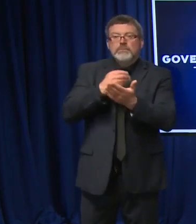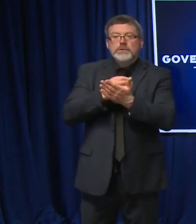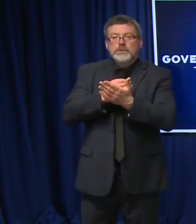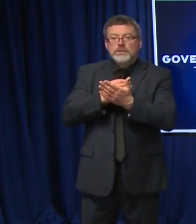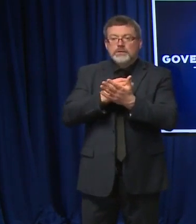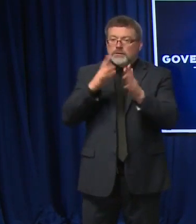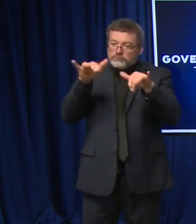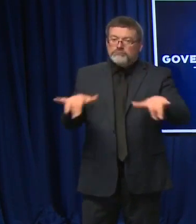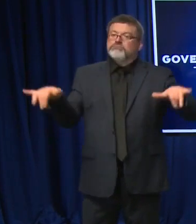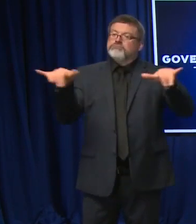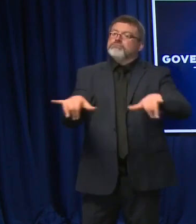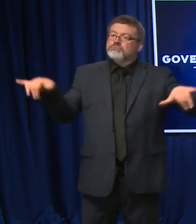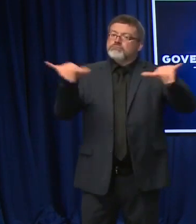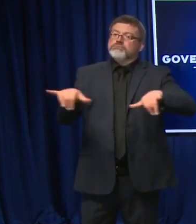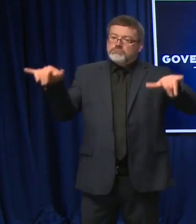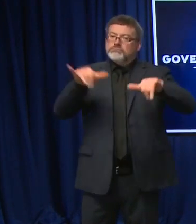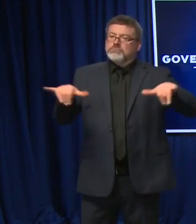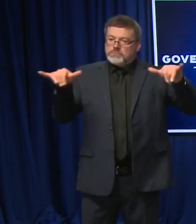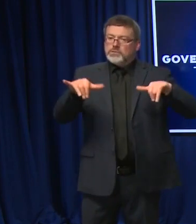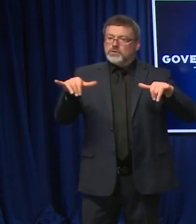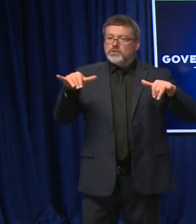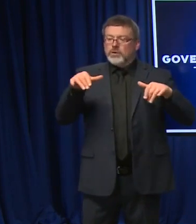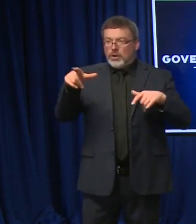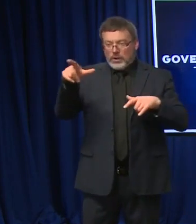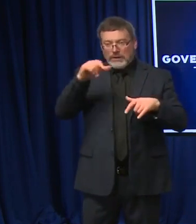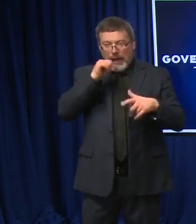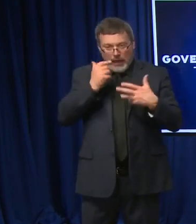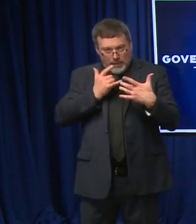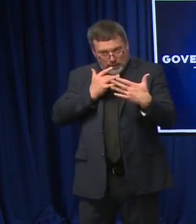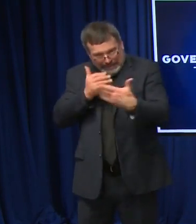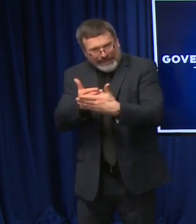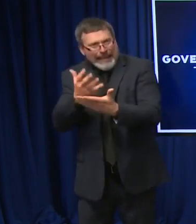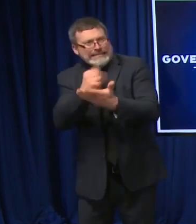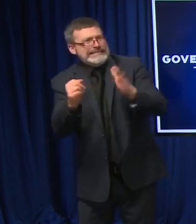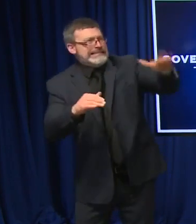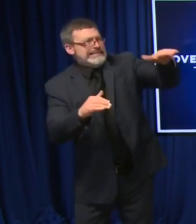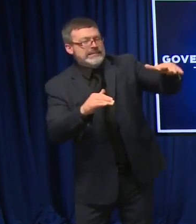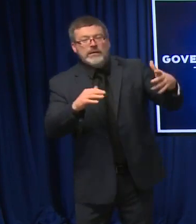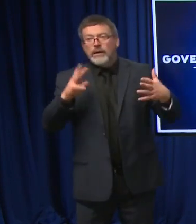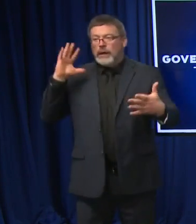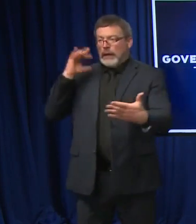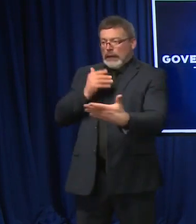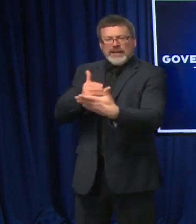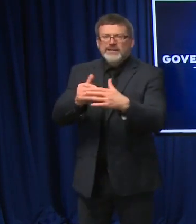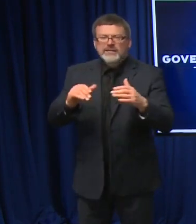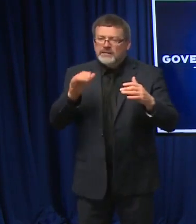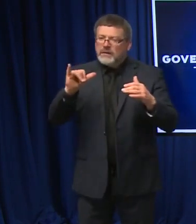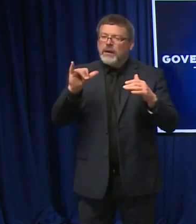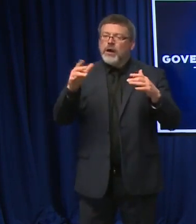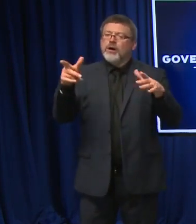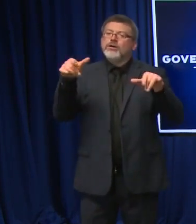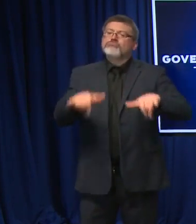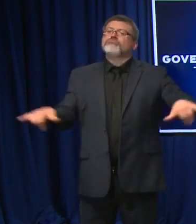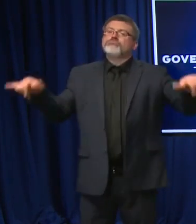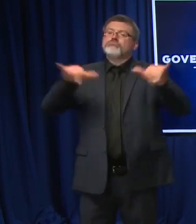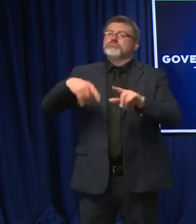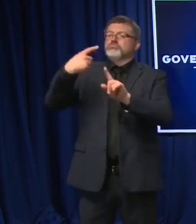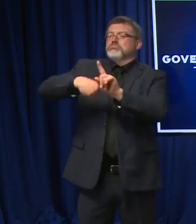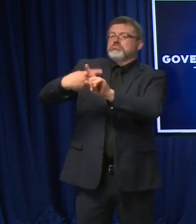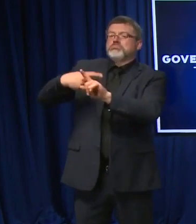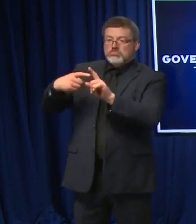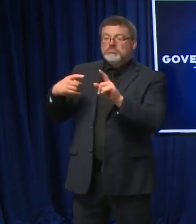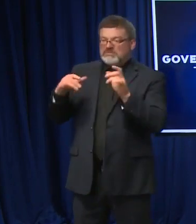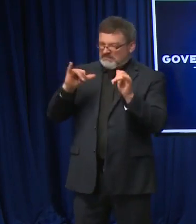through the toughest parts of the winter months. So we're putting a lot of things in place to hedge off that inflation aspect of the Build Back Better.